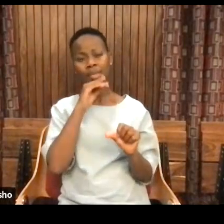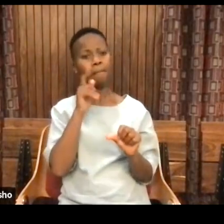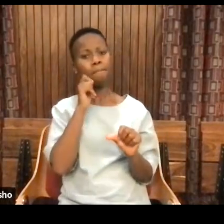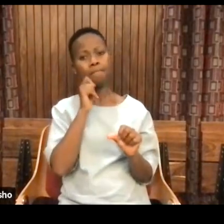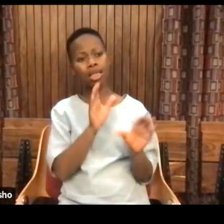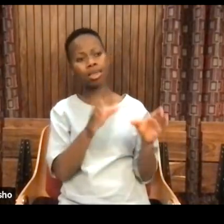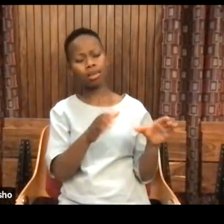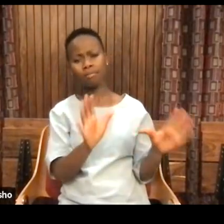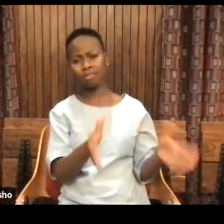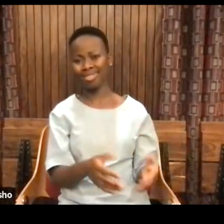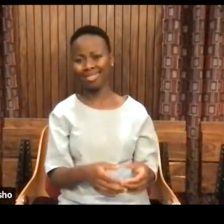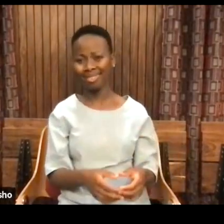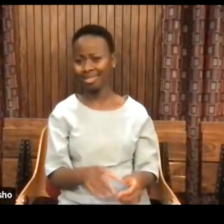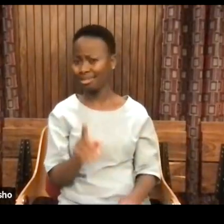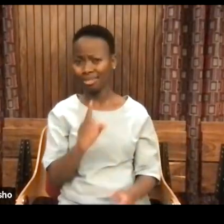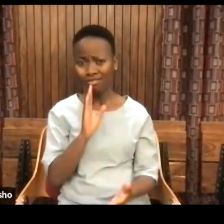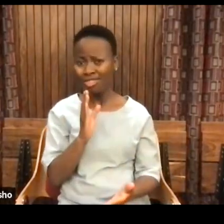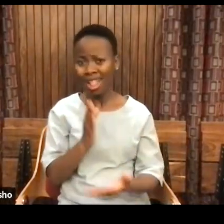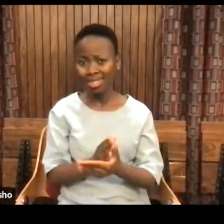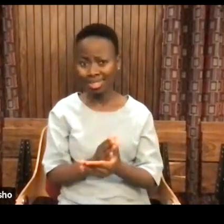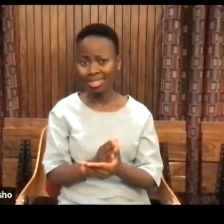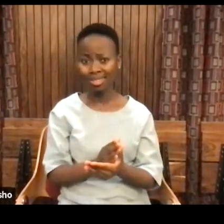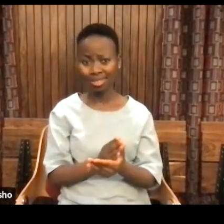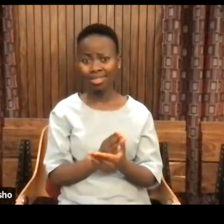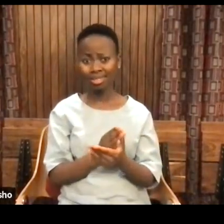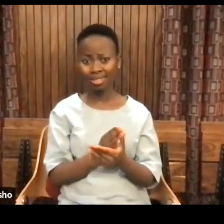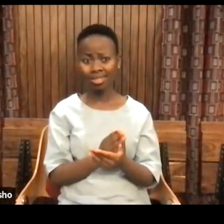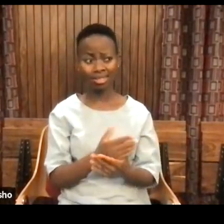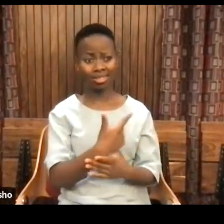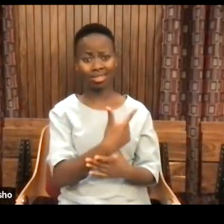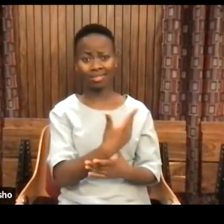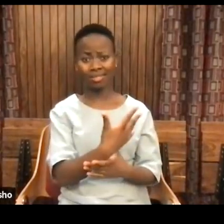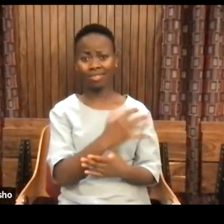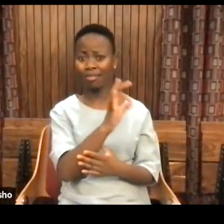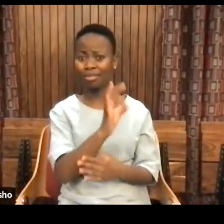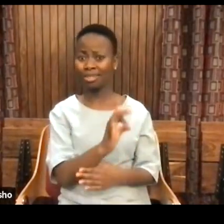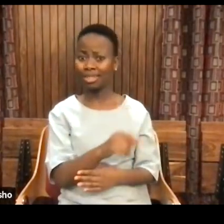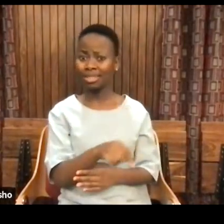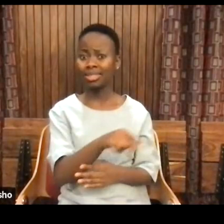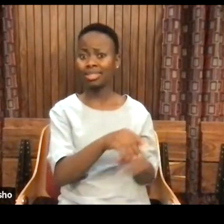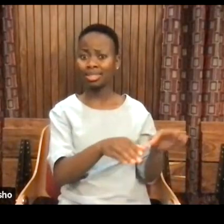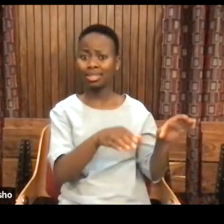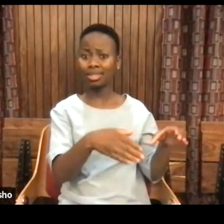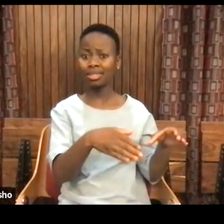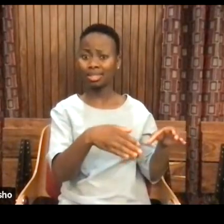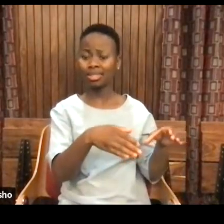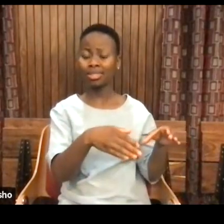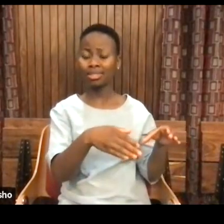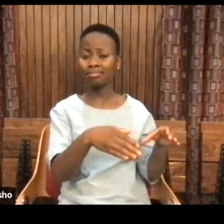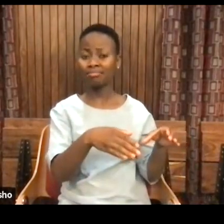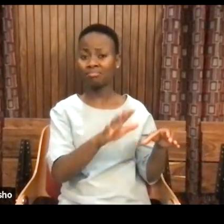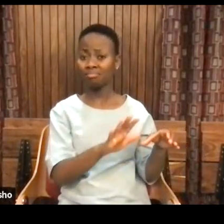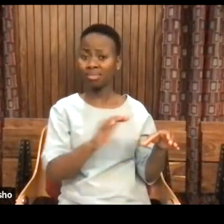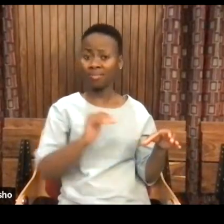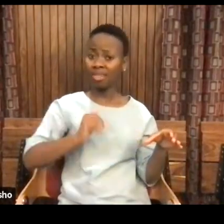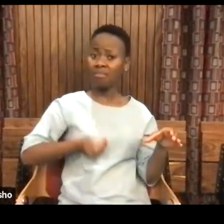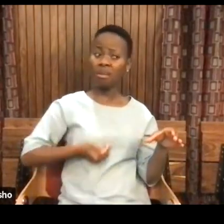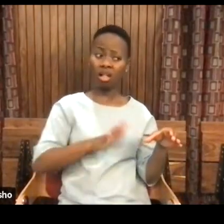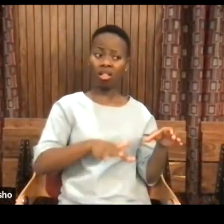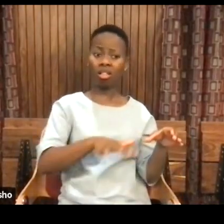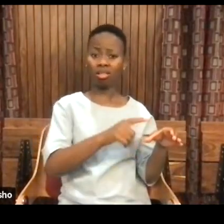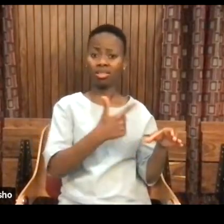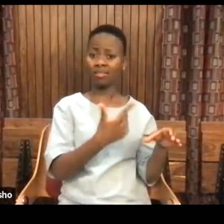But the reality was 75% of Paleolithic art were done by what we would call female.